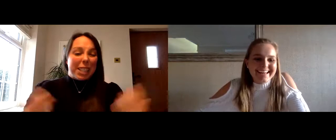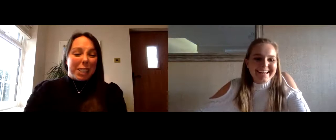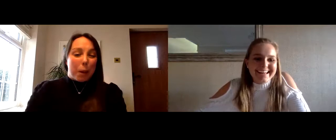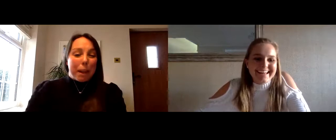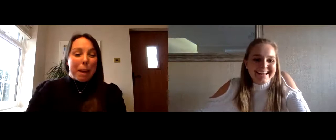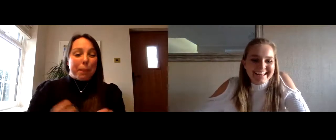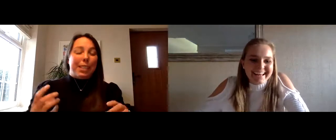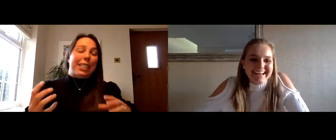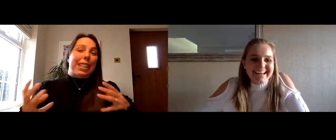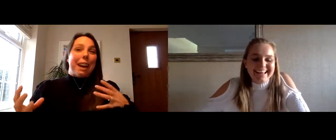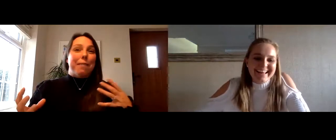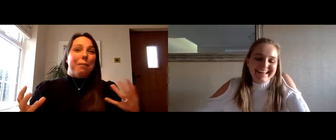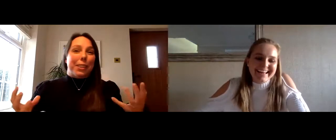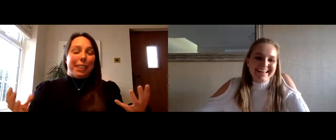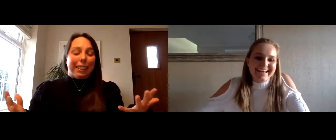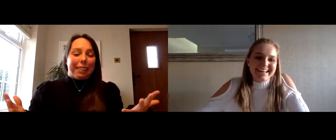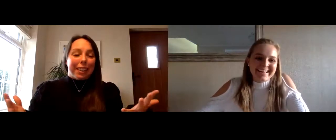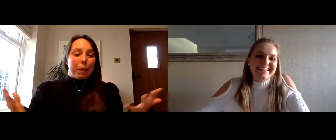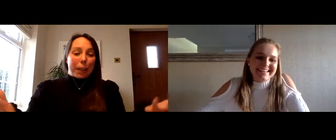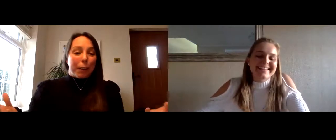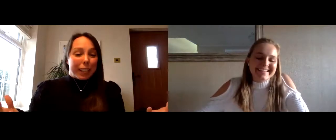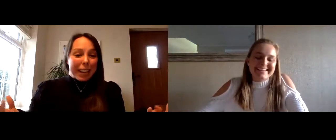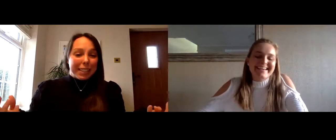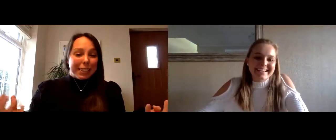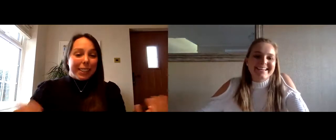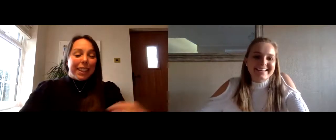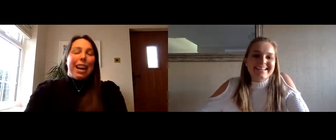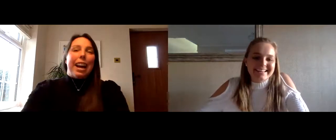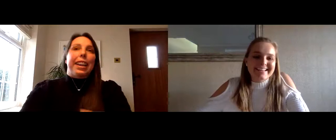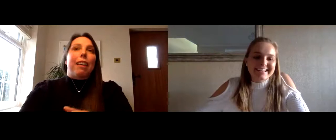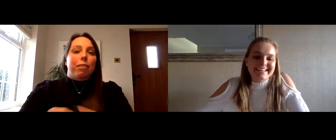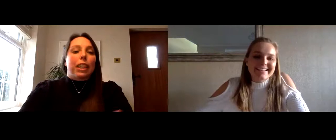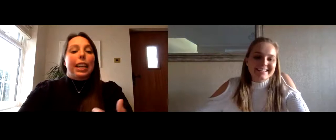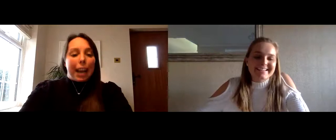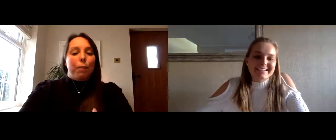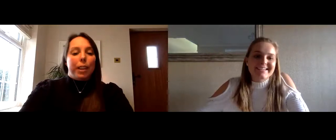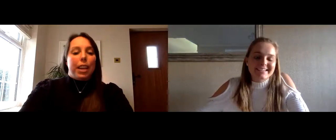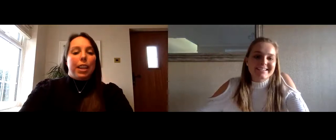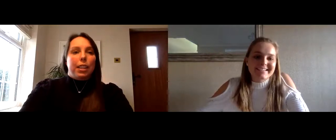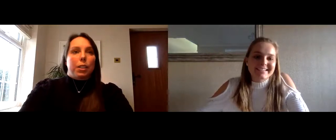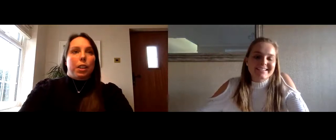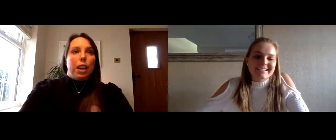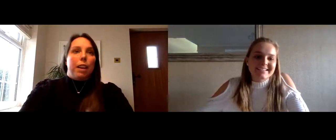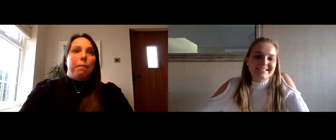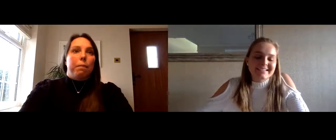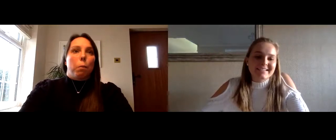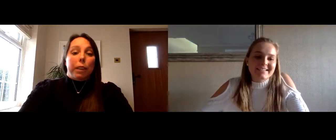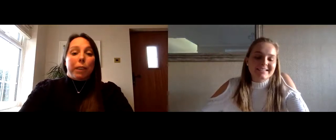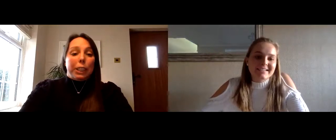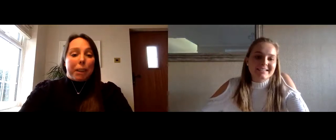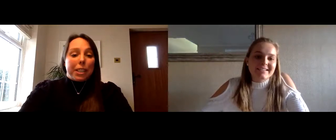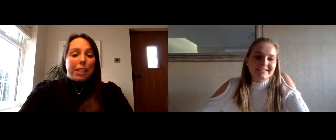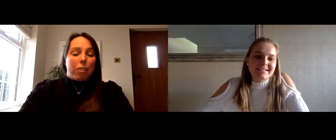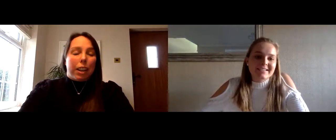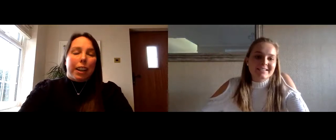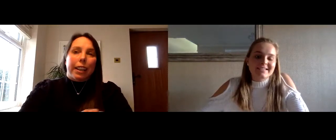they just changed the topic because to them it wasn't the be all and end all and that really helped me um with